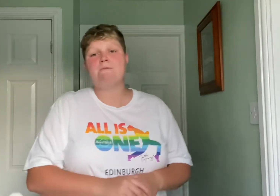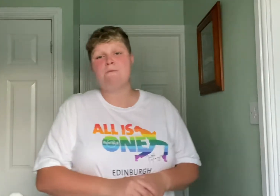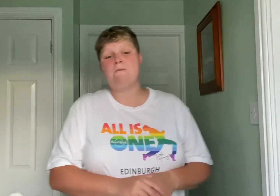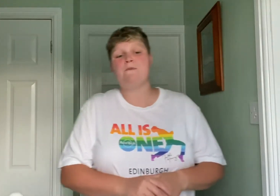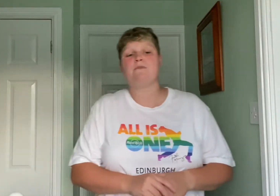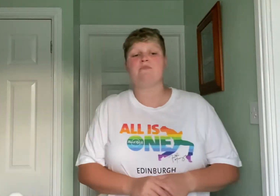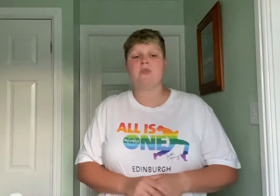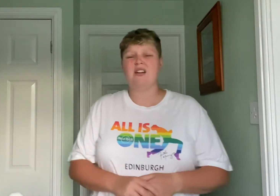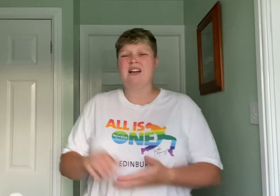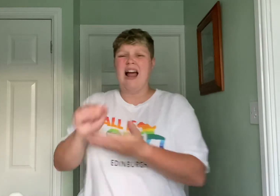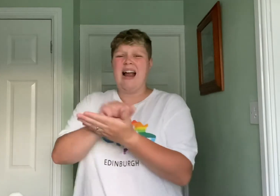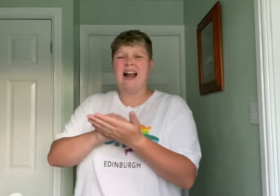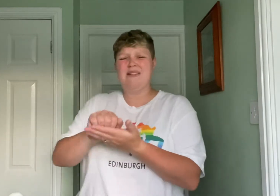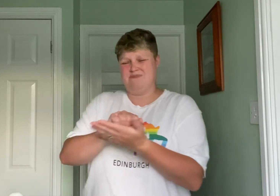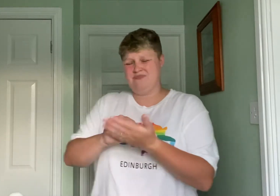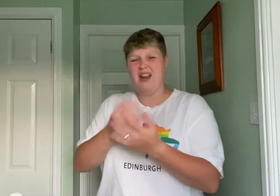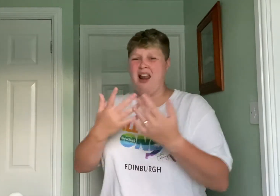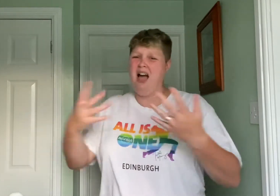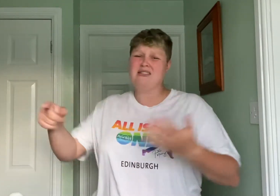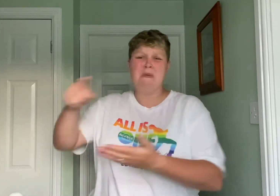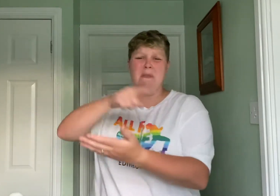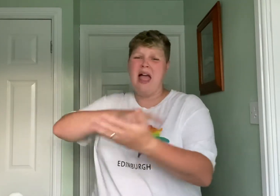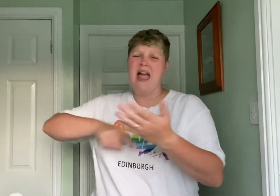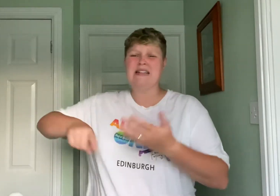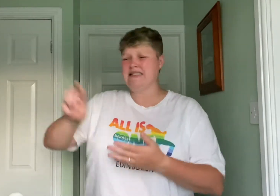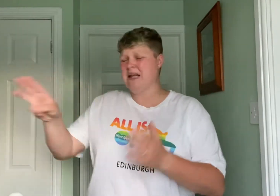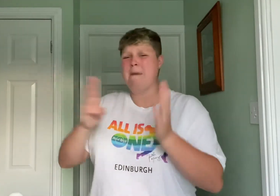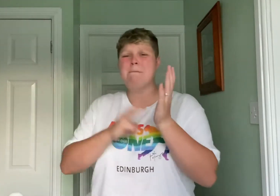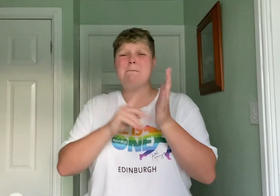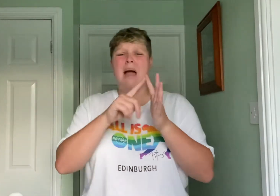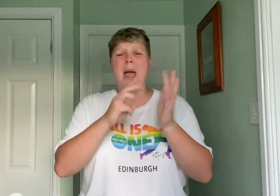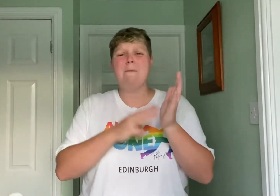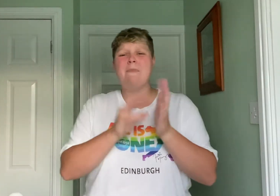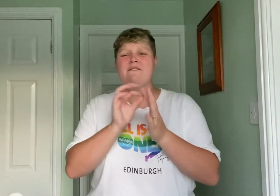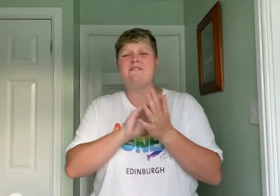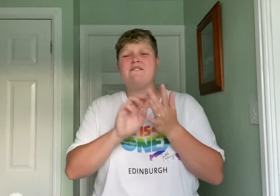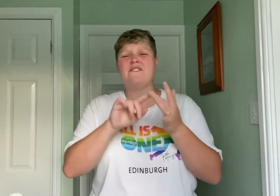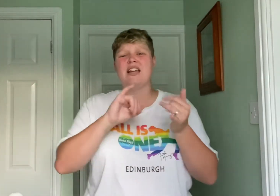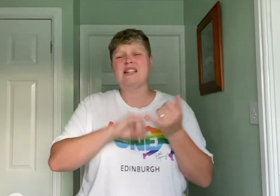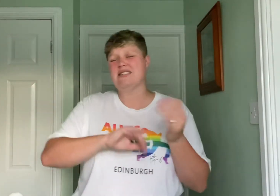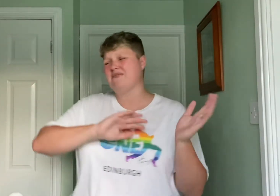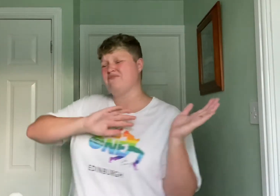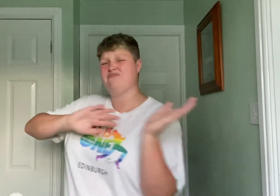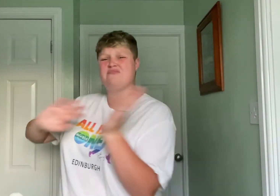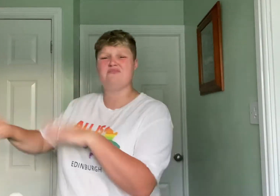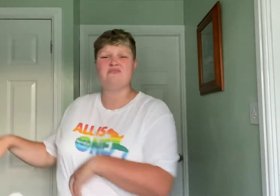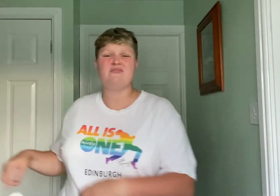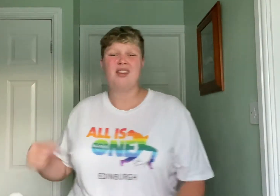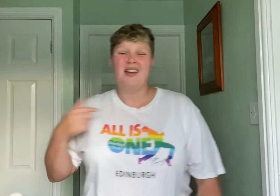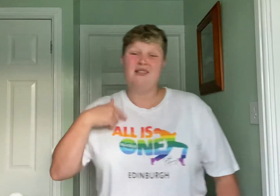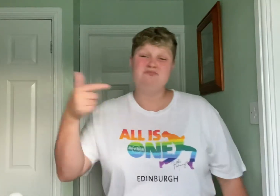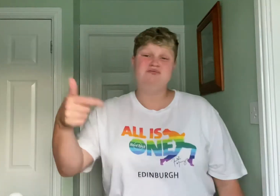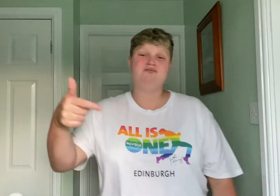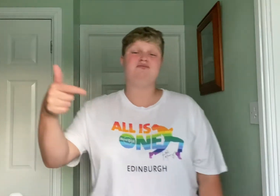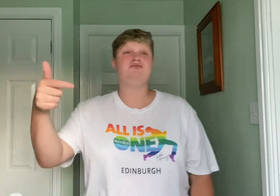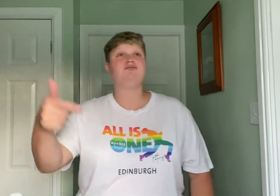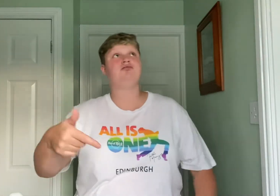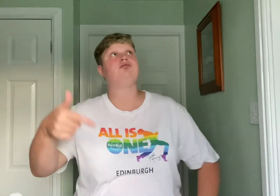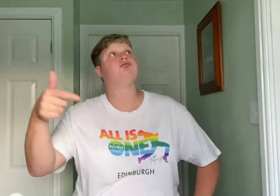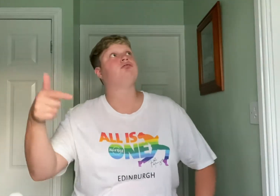river. I think a lot of places in Memphis, and I want a lot of